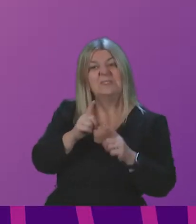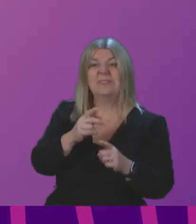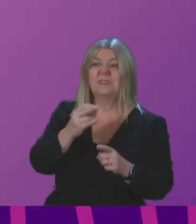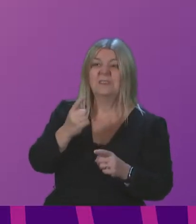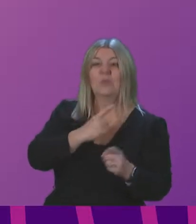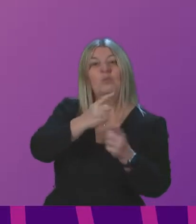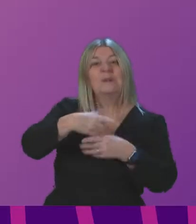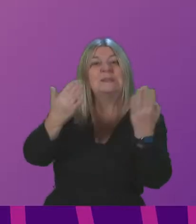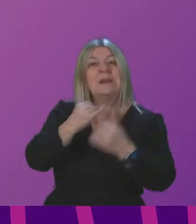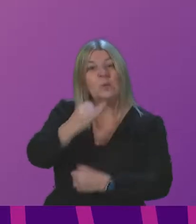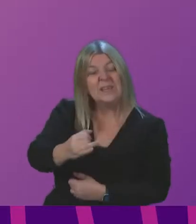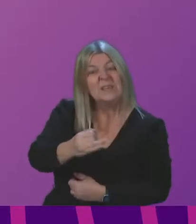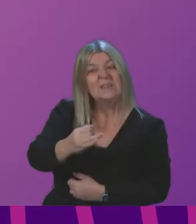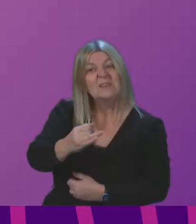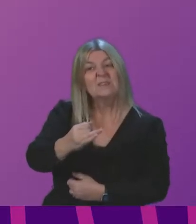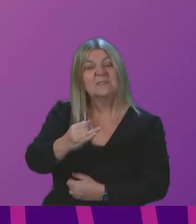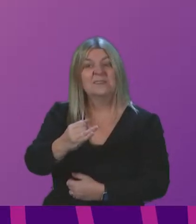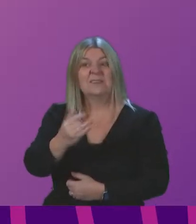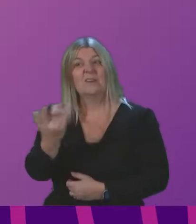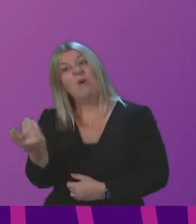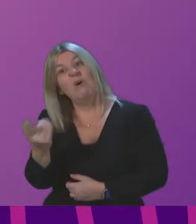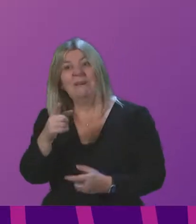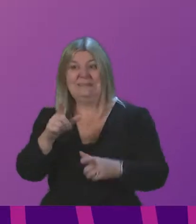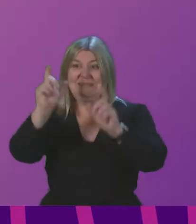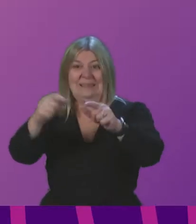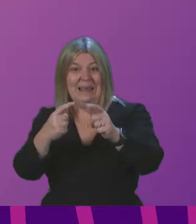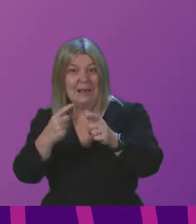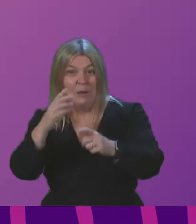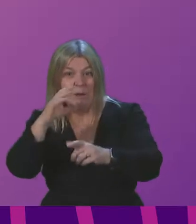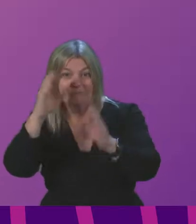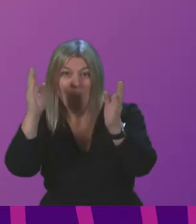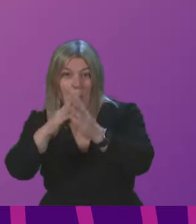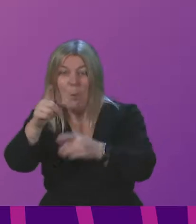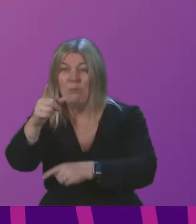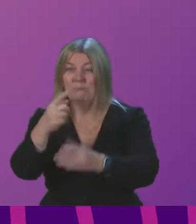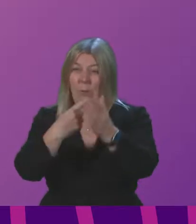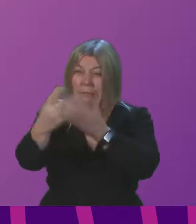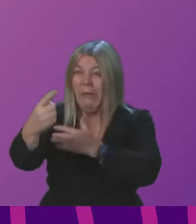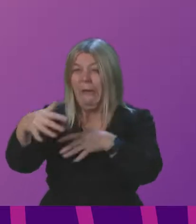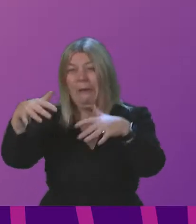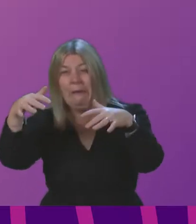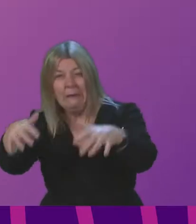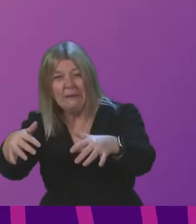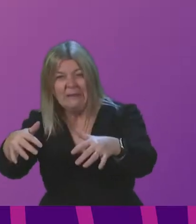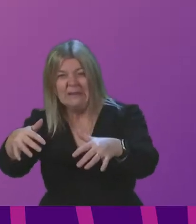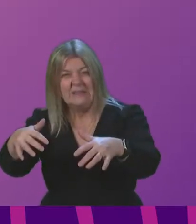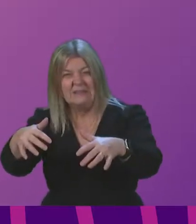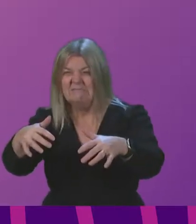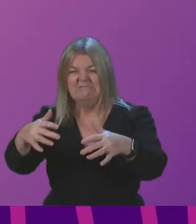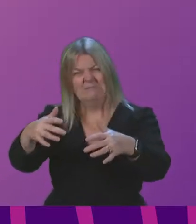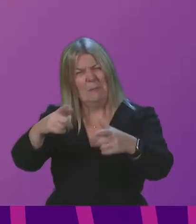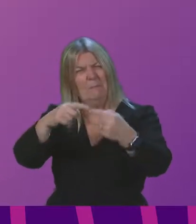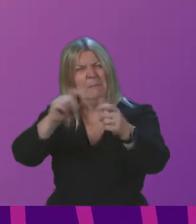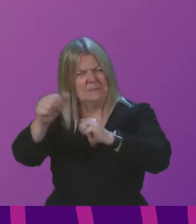isolated, away from home, struggling and learning online in small and expensive student accommodation.